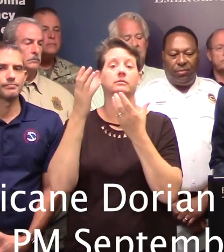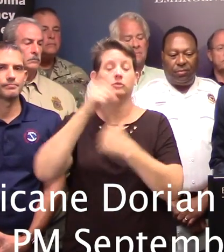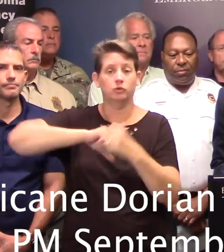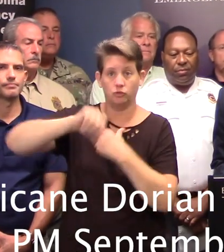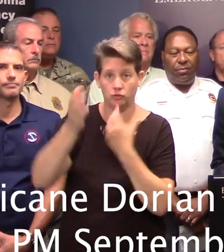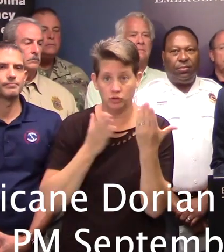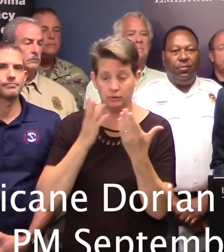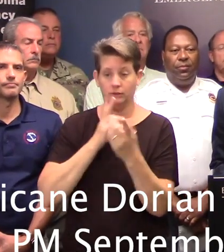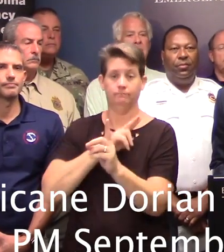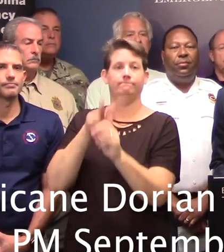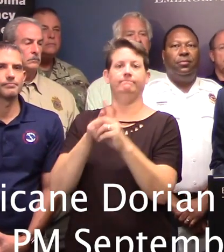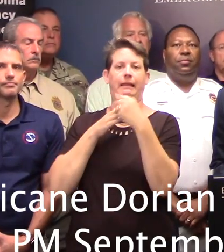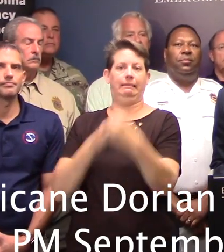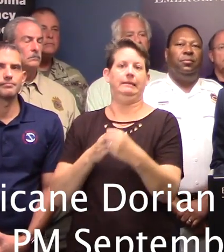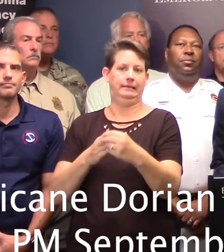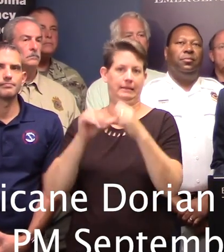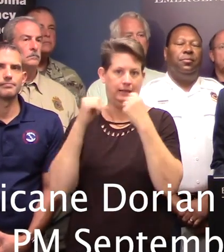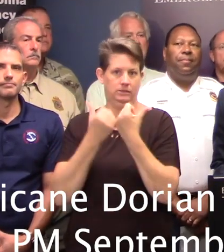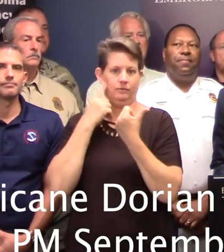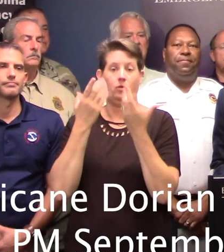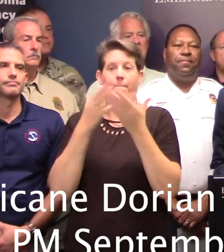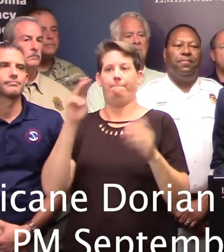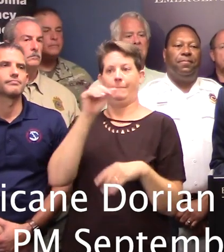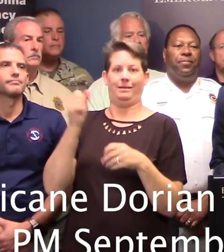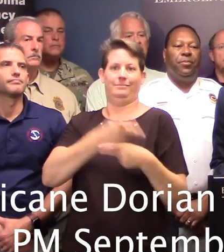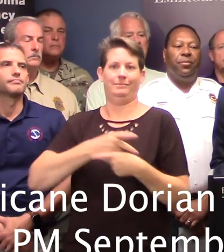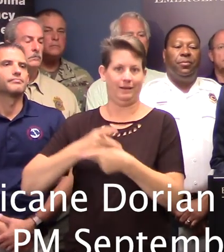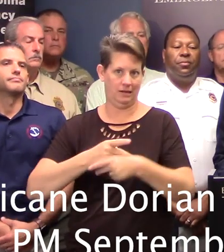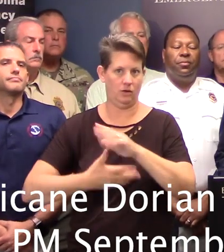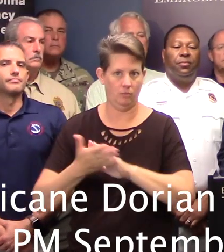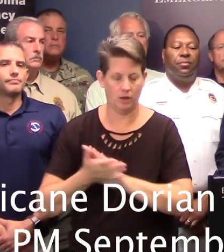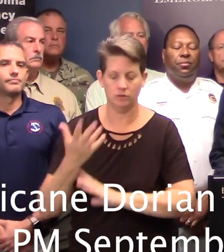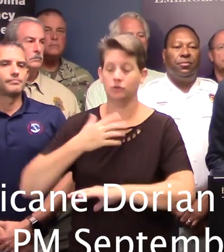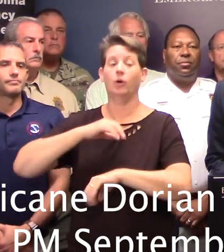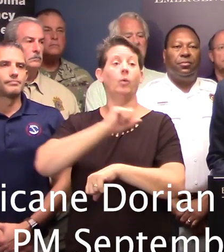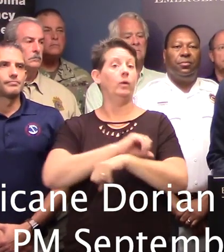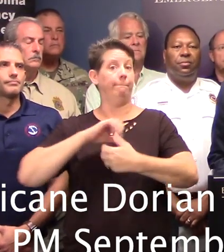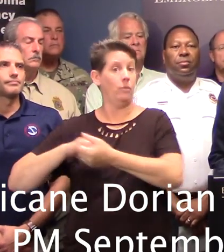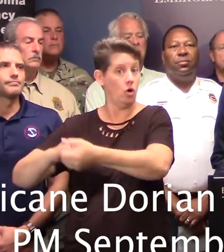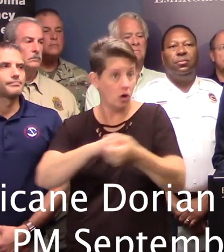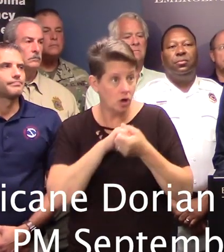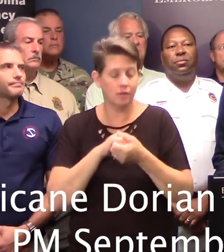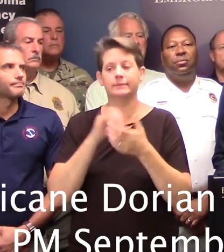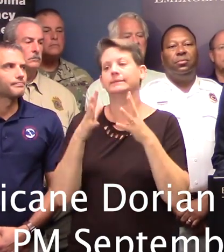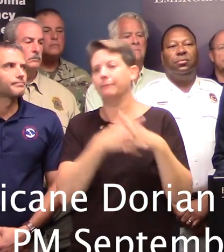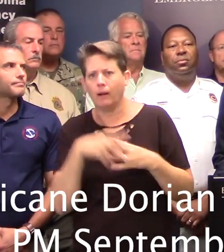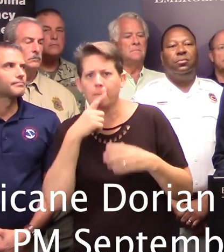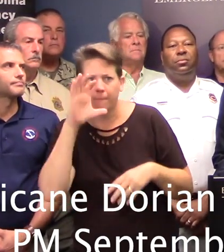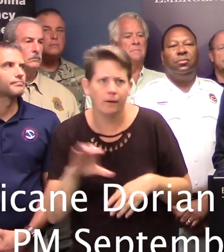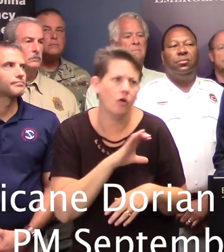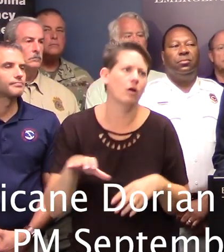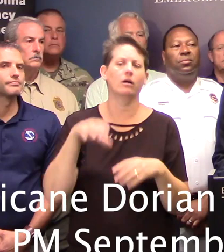designated as the lead state agency for coordinating mass care operations, working alongside our partners in the American Red Cross,